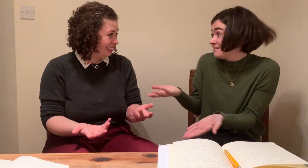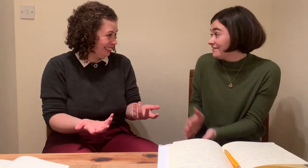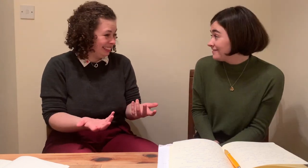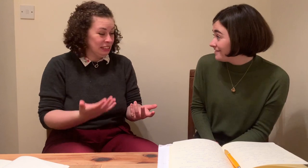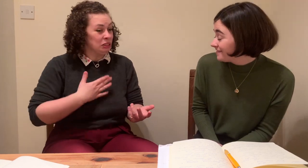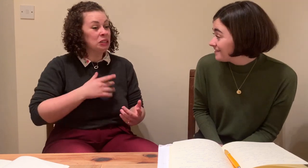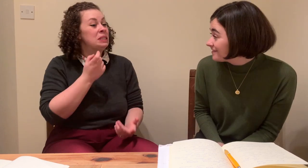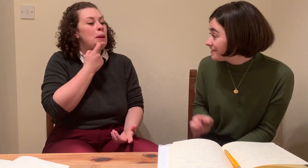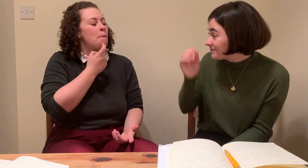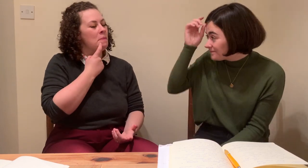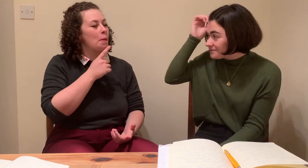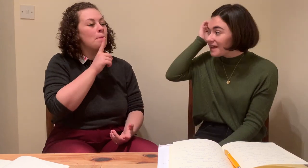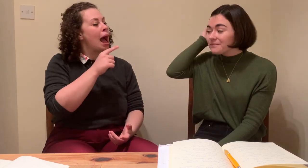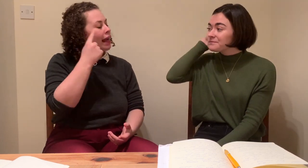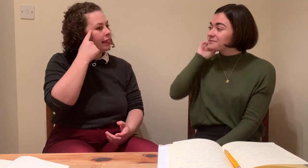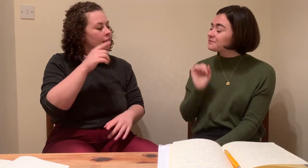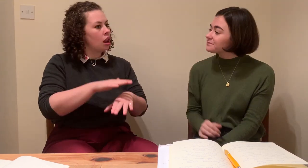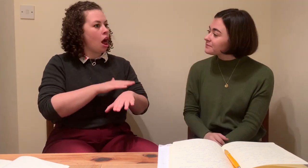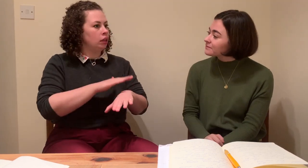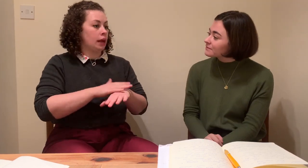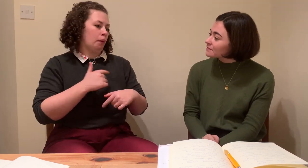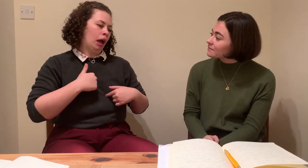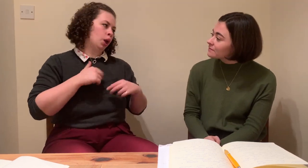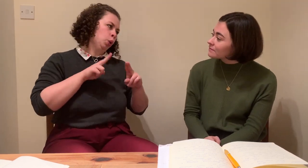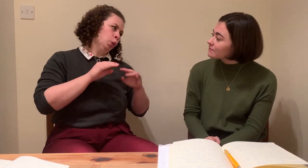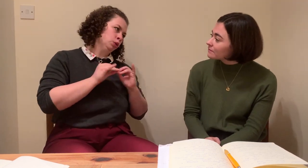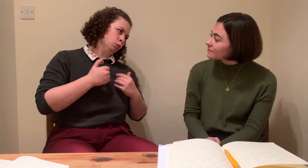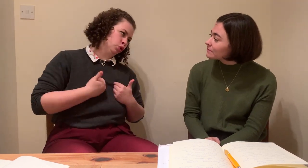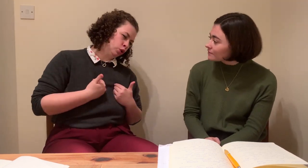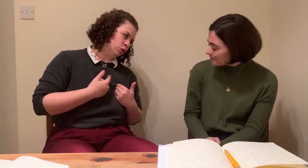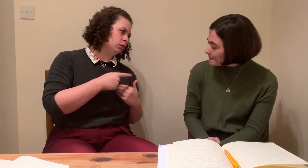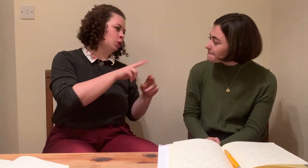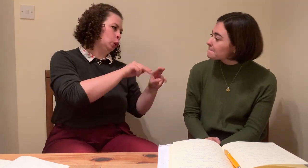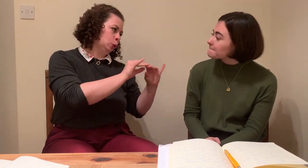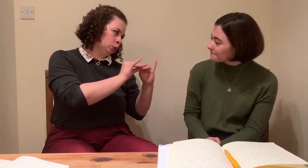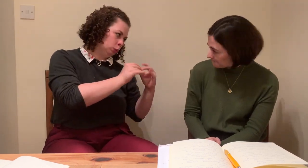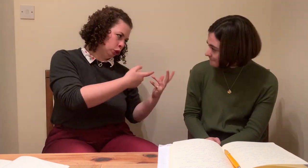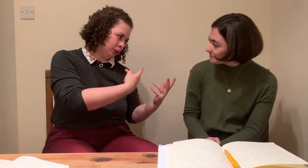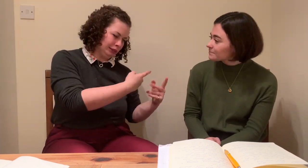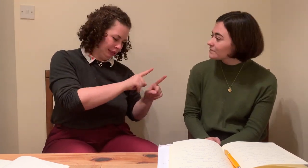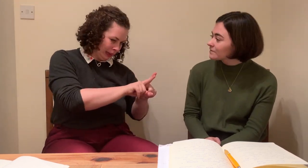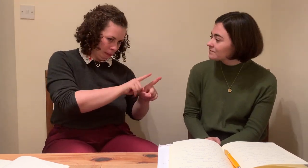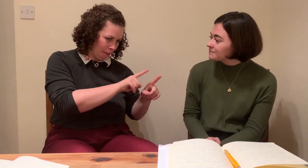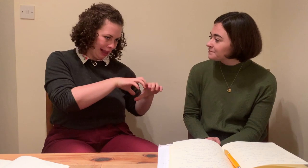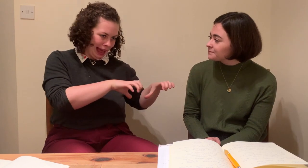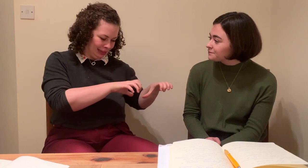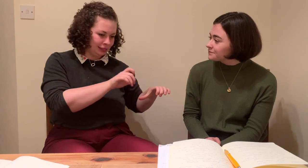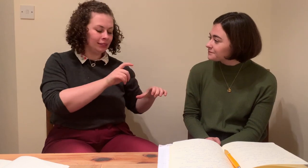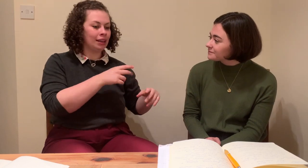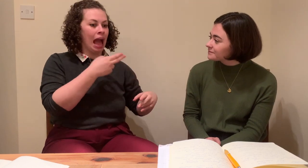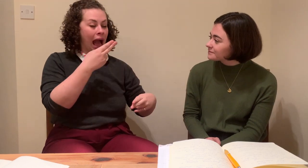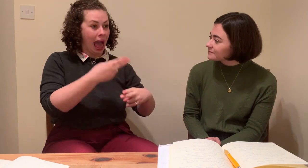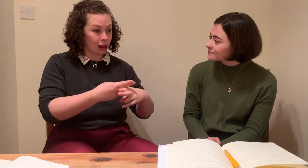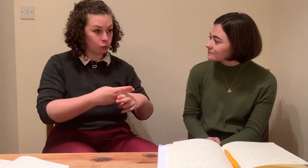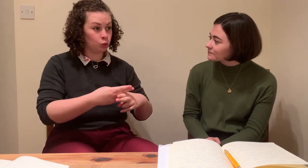There's often this situation when you're a recently graduated interpreter, you don't realize that you're not the best fit for a job.